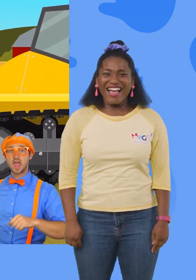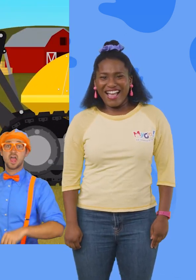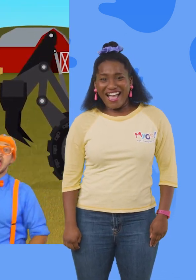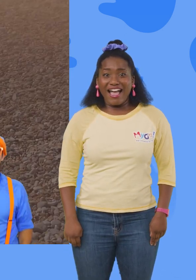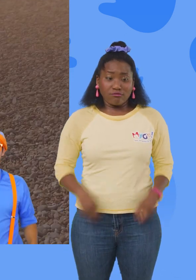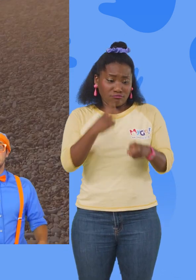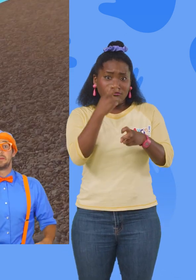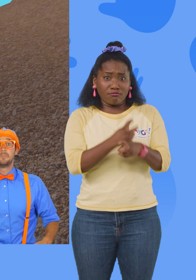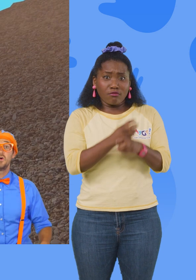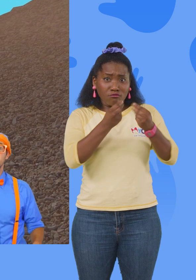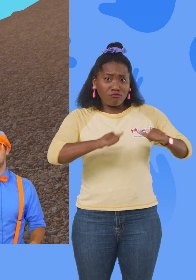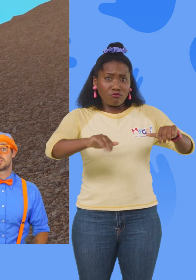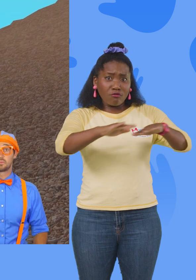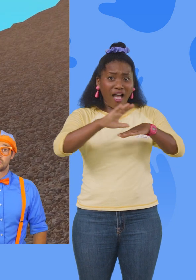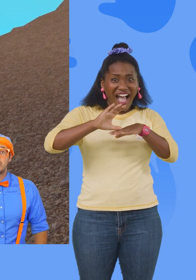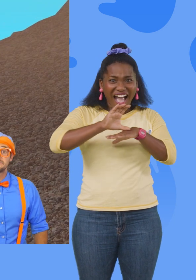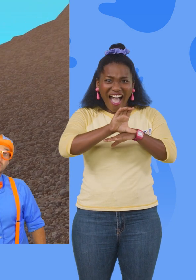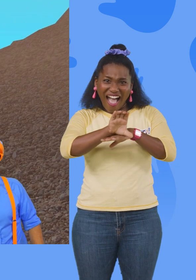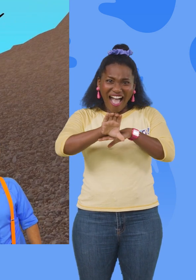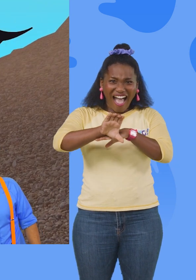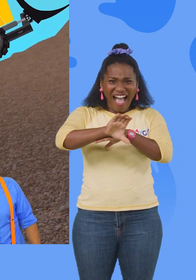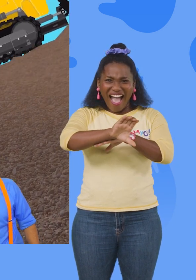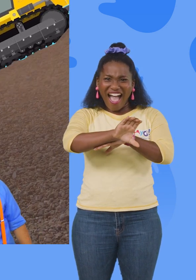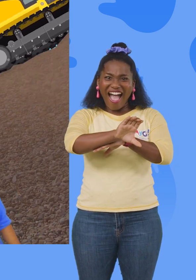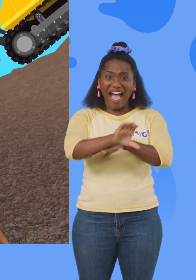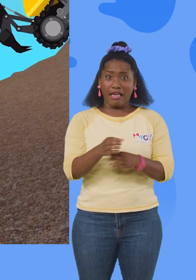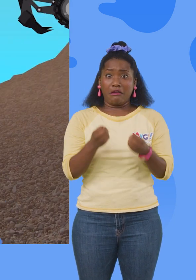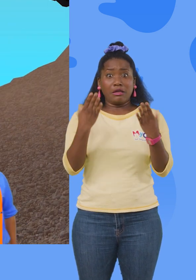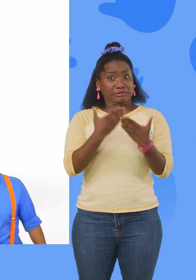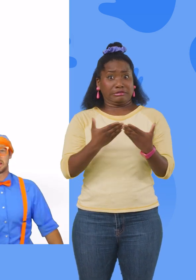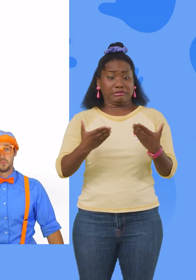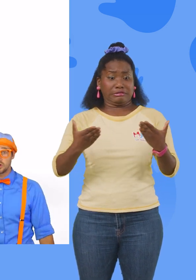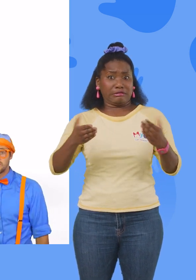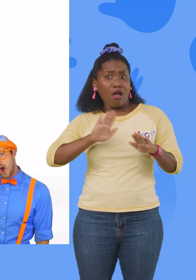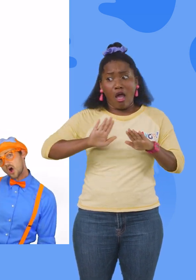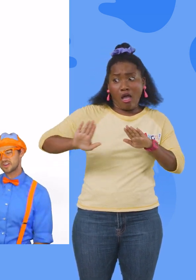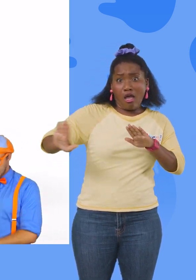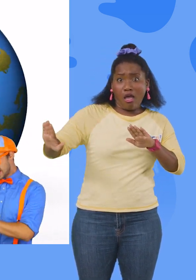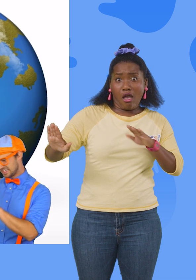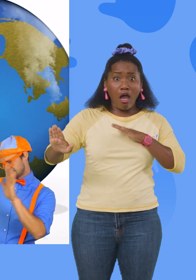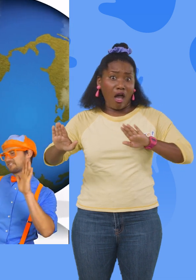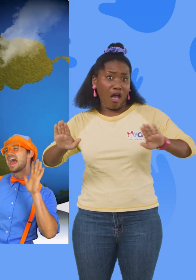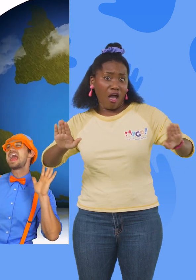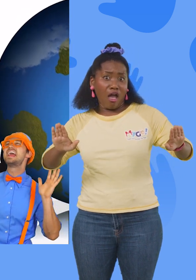And they can move through some rough terrain. They can move all kinds of things.